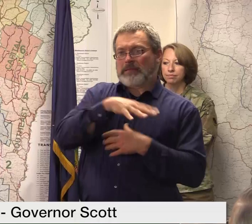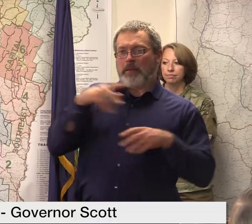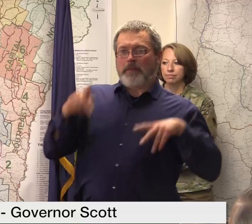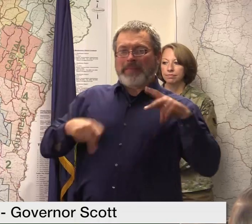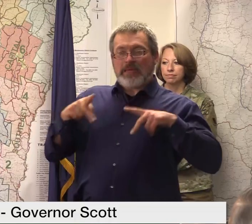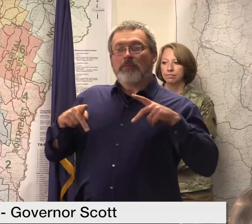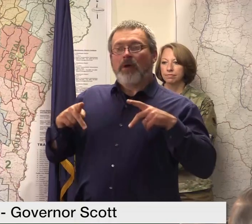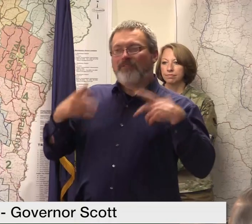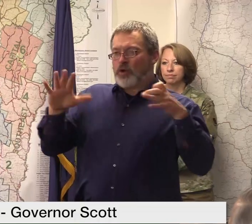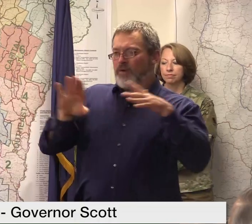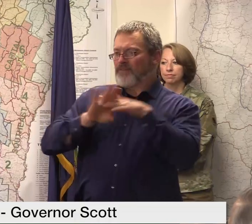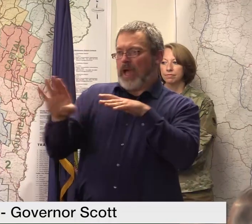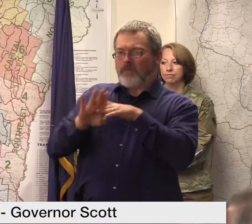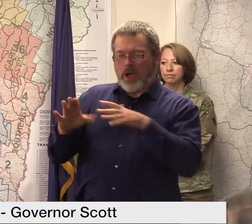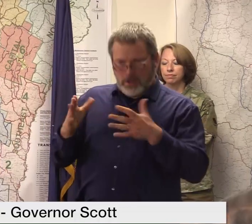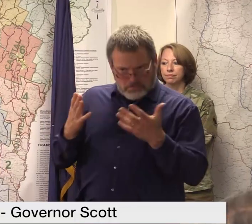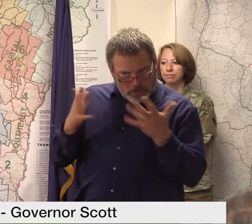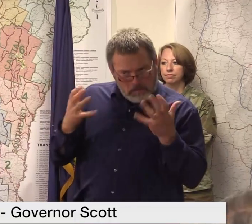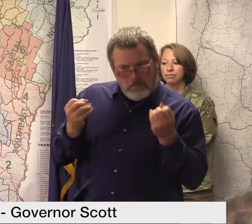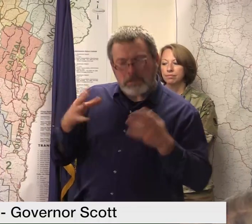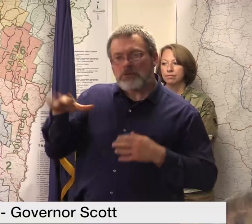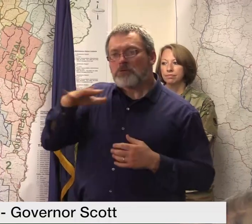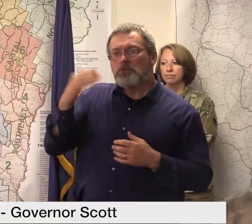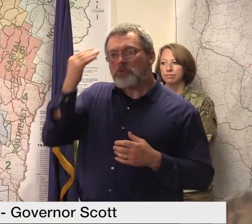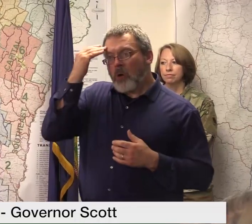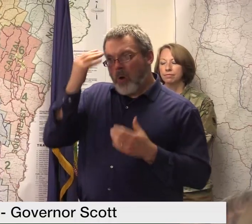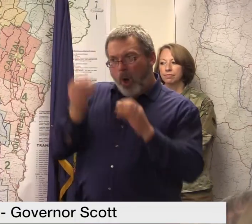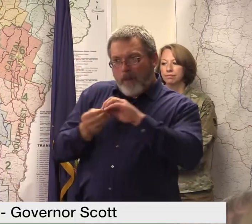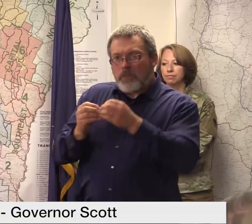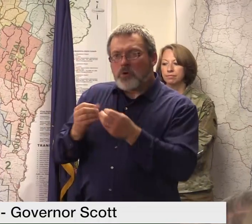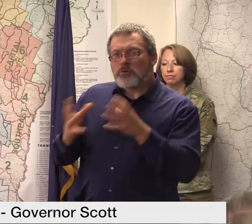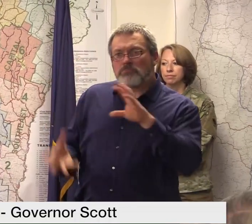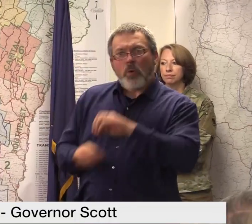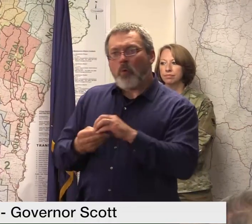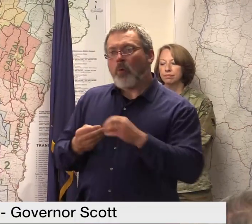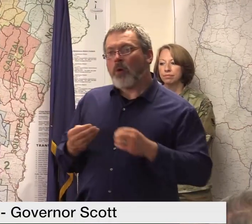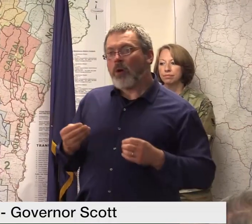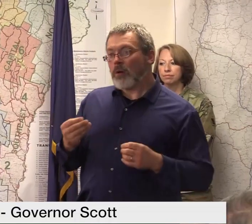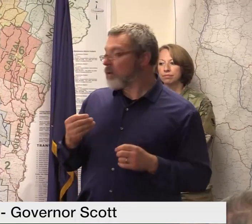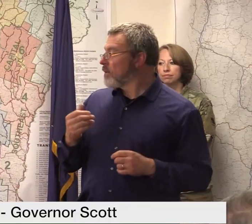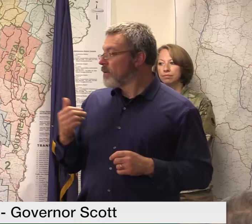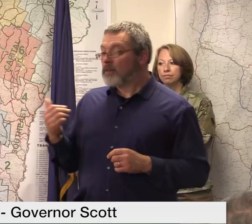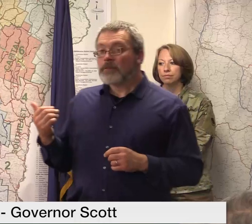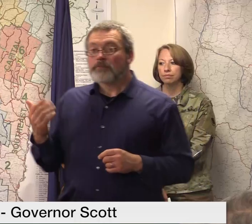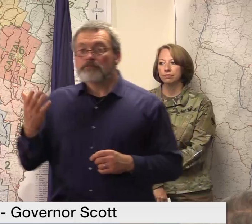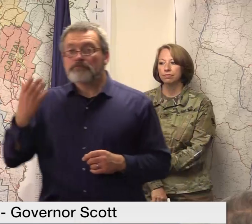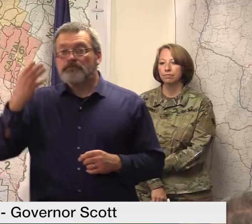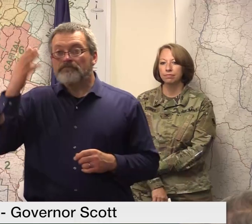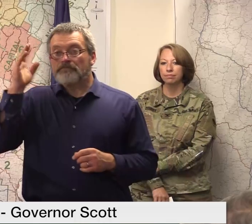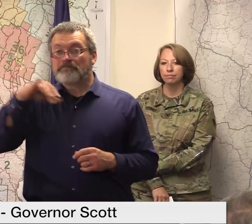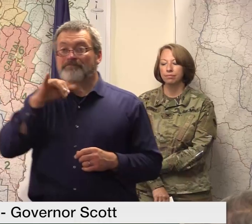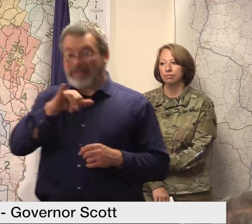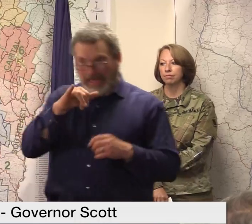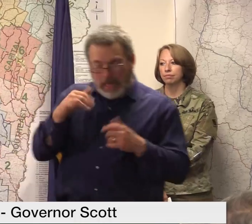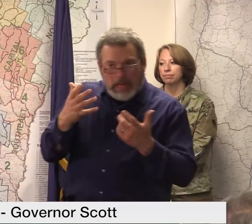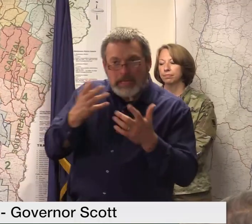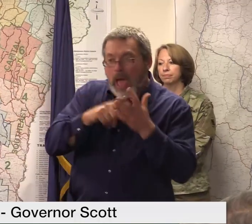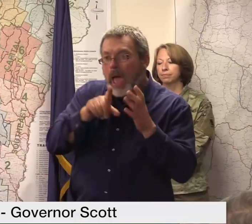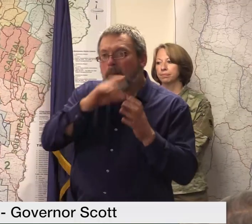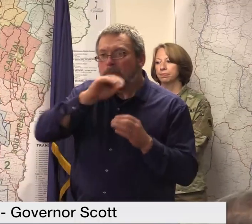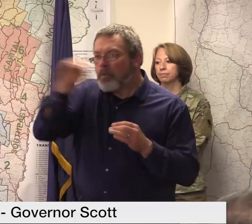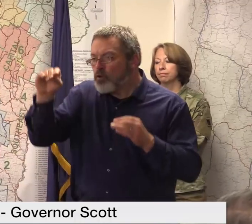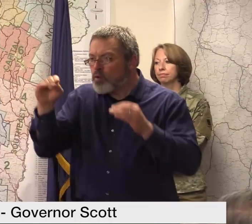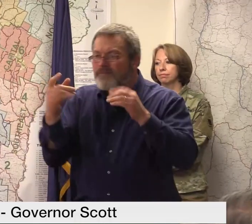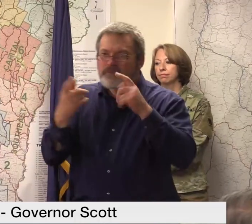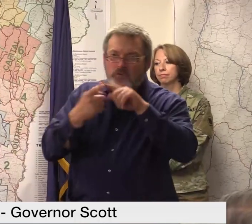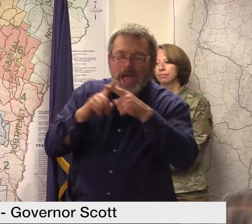or family or family so that last part is very hard to calculate people who just went to a friend a family